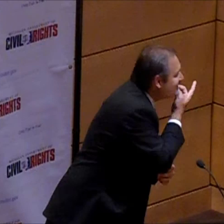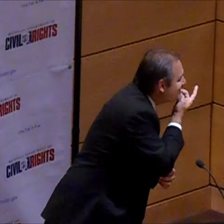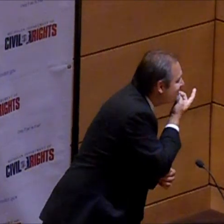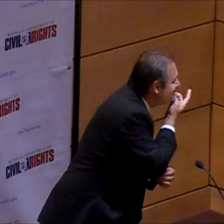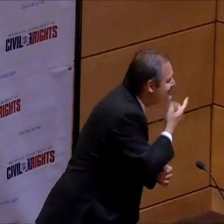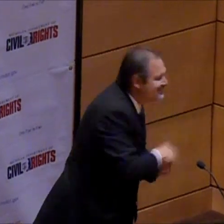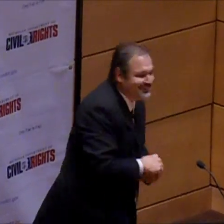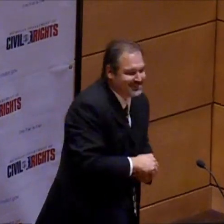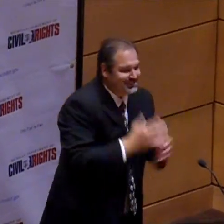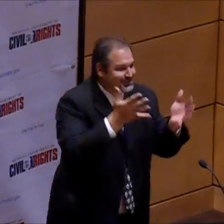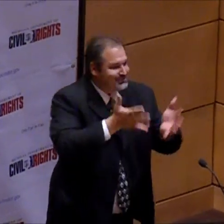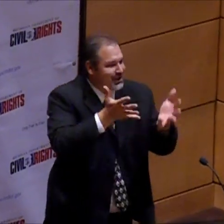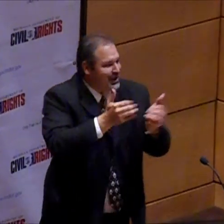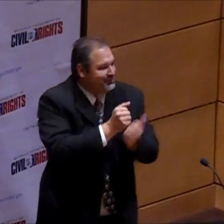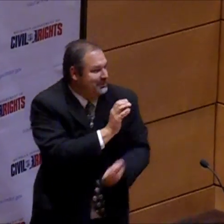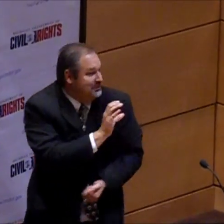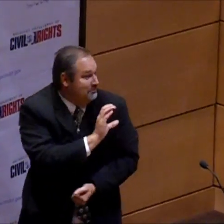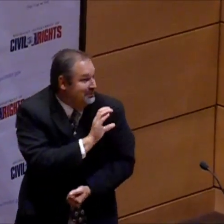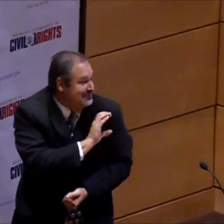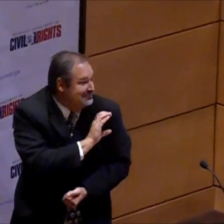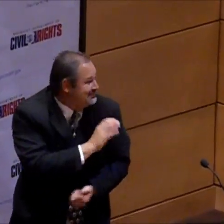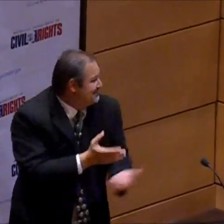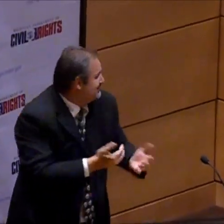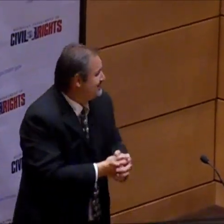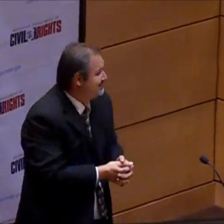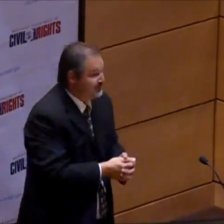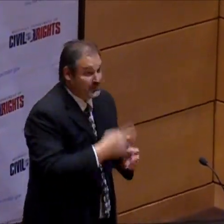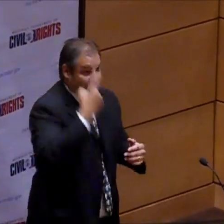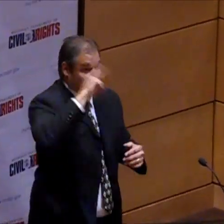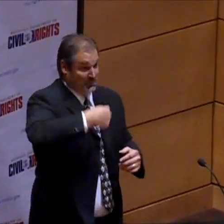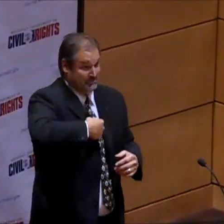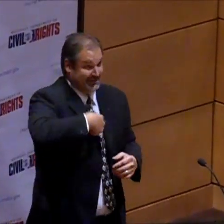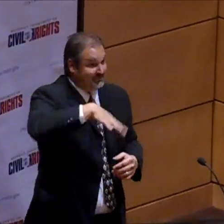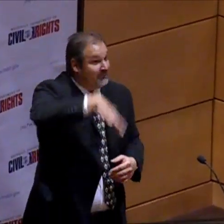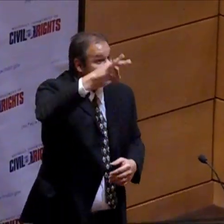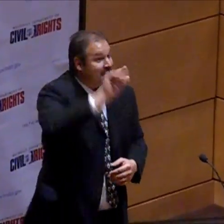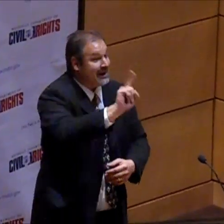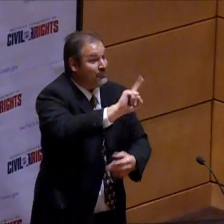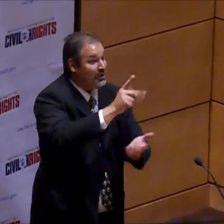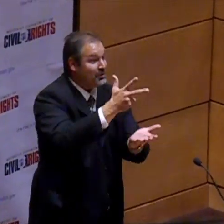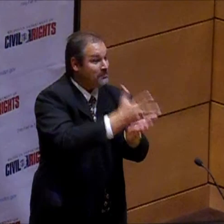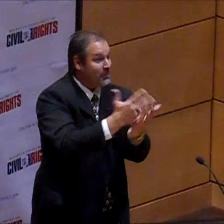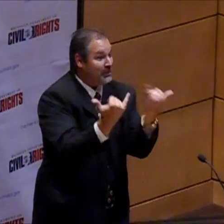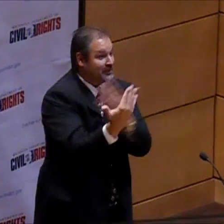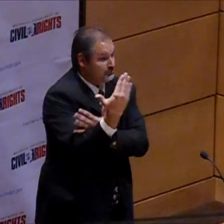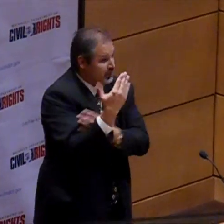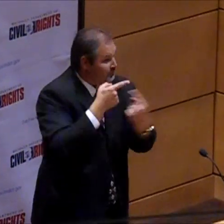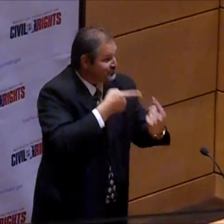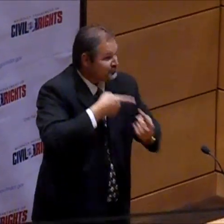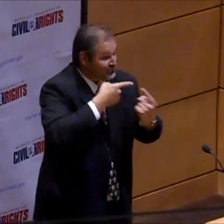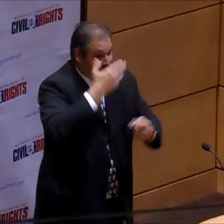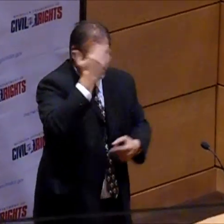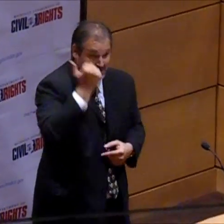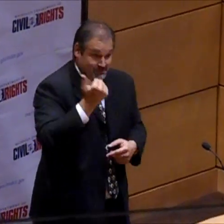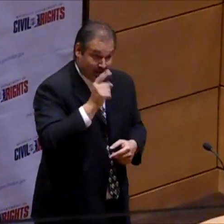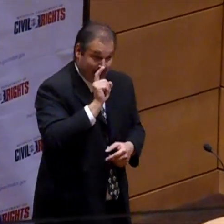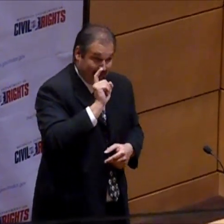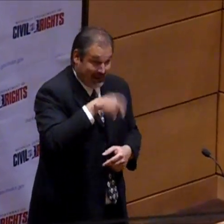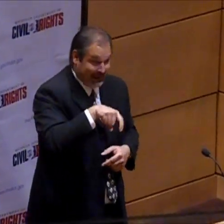We're just driving through McDonald's. Talking with the police officer. For me, trying to find parking this morning